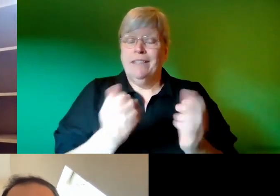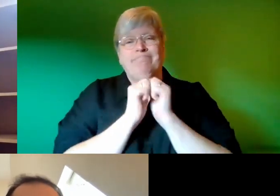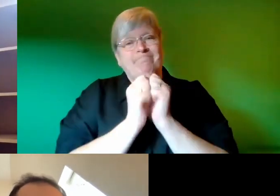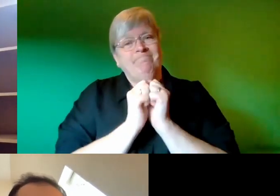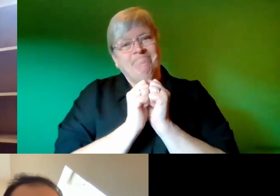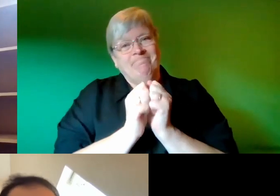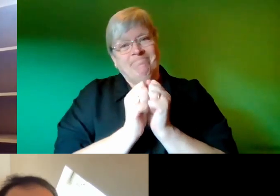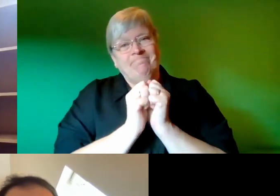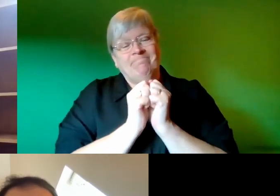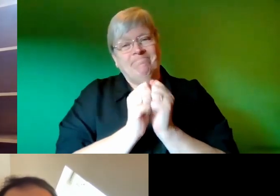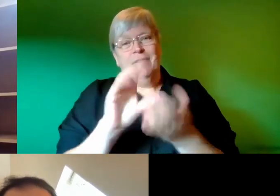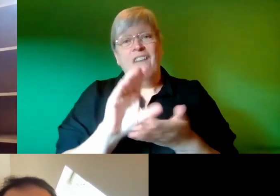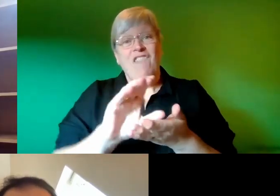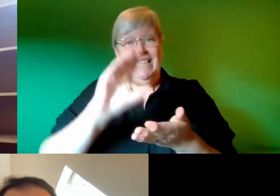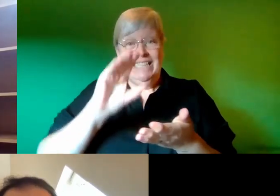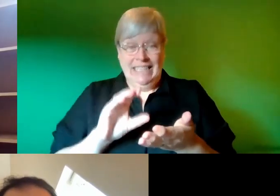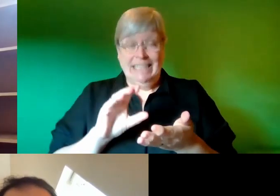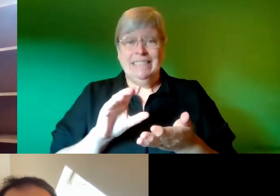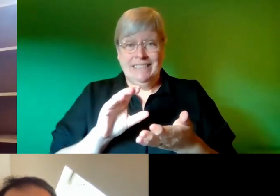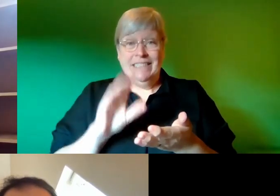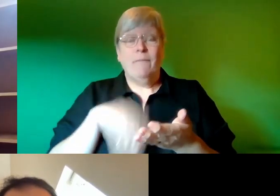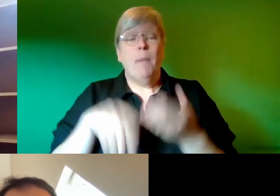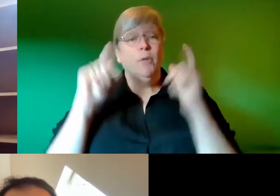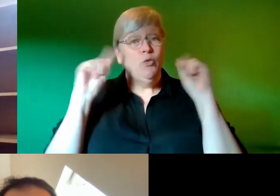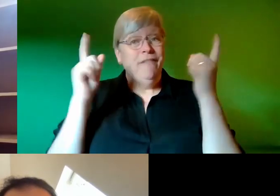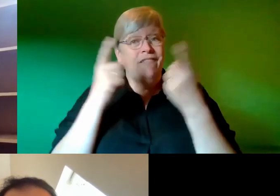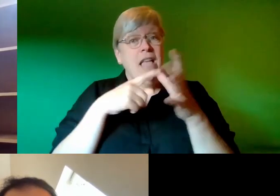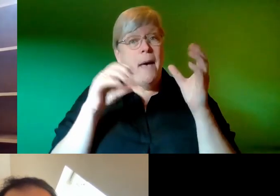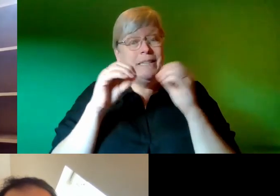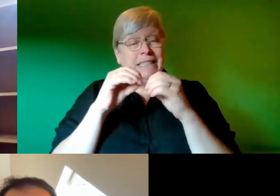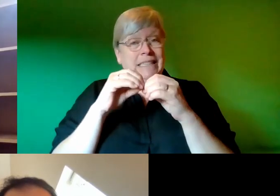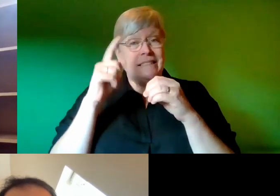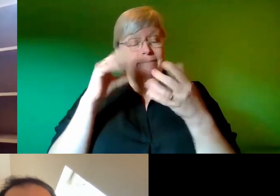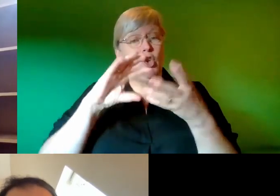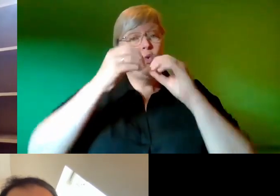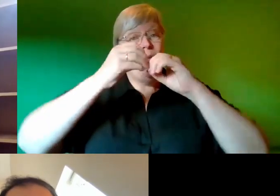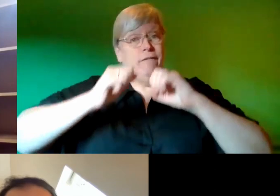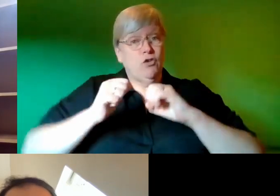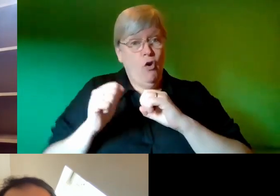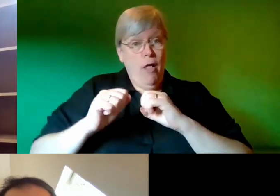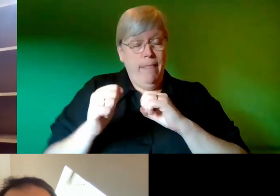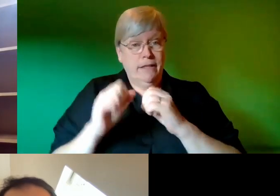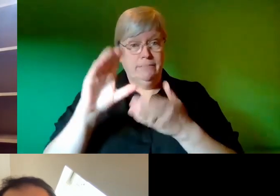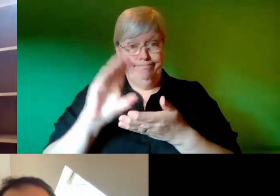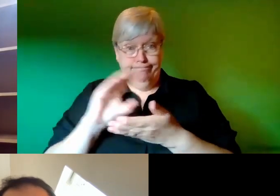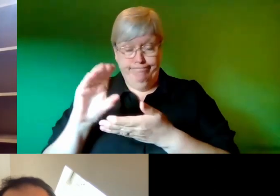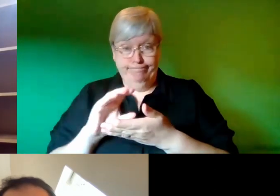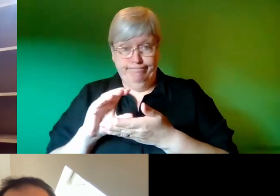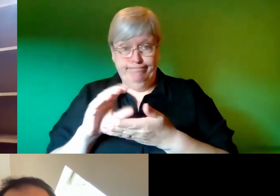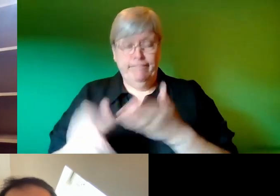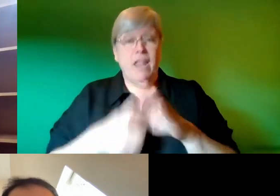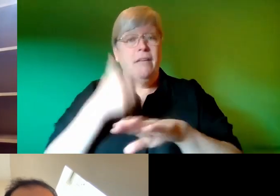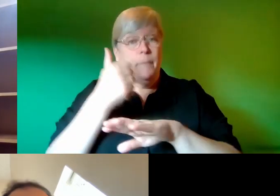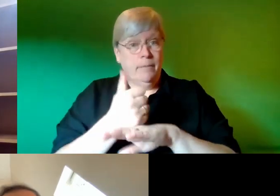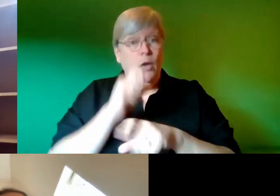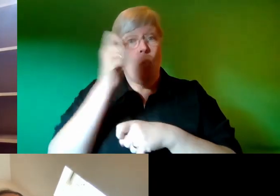for the overall funding of the festival for the University of Aberdeen and also to Creative Scotland who fund the Word Centre for Creative